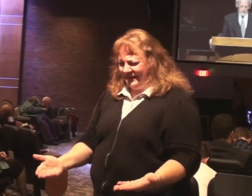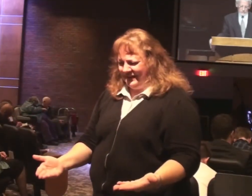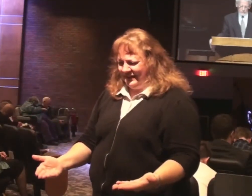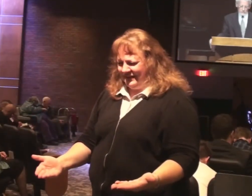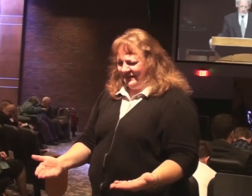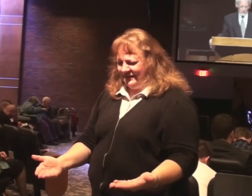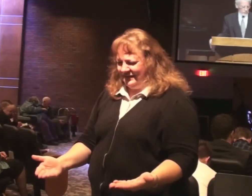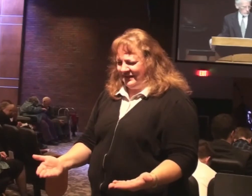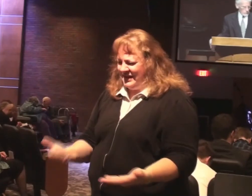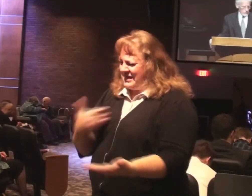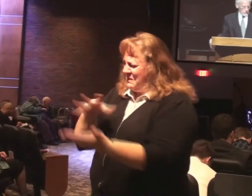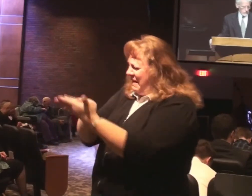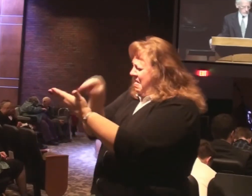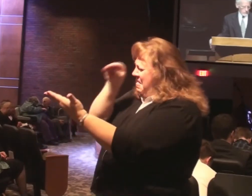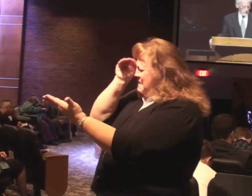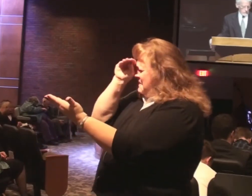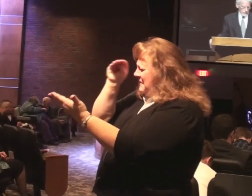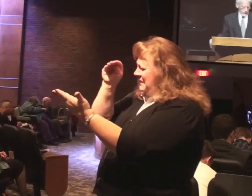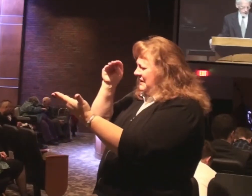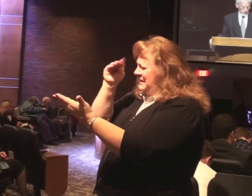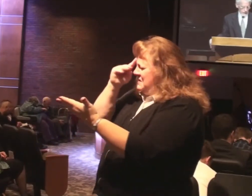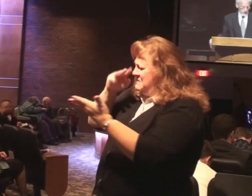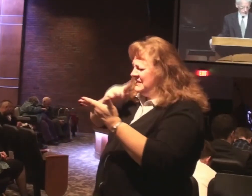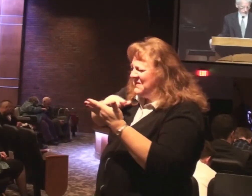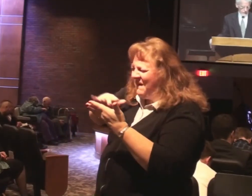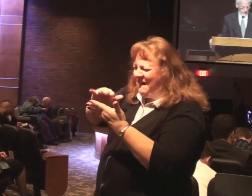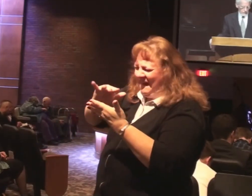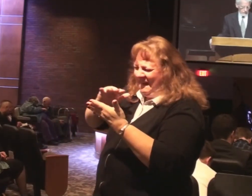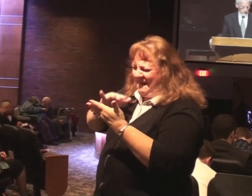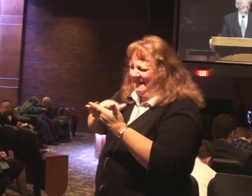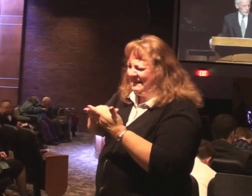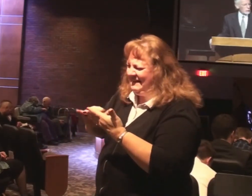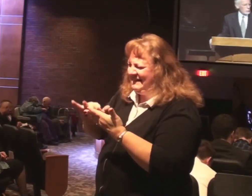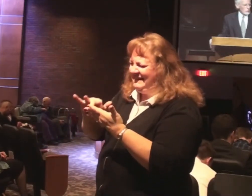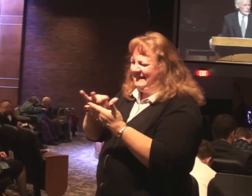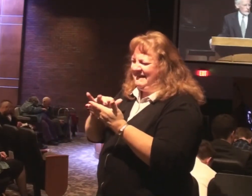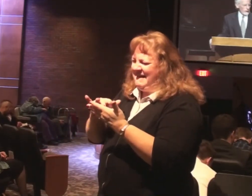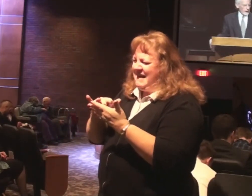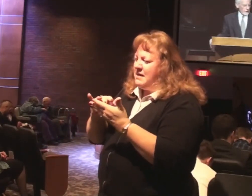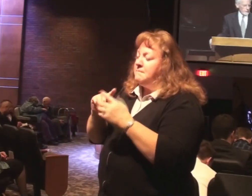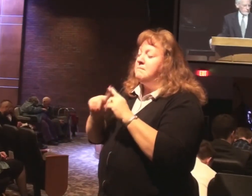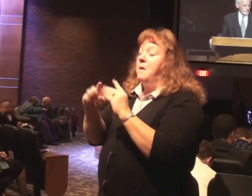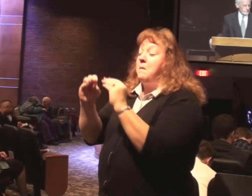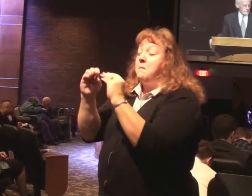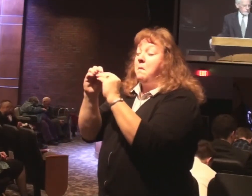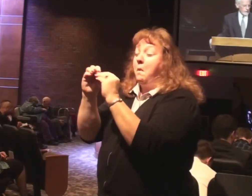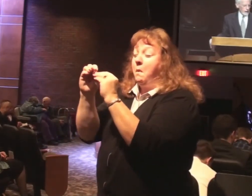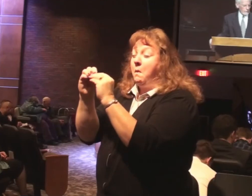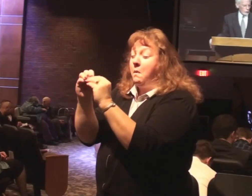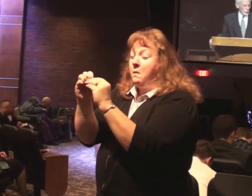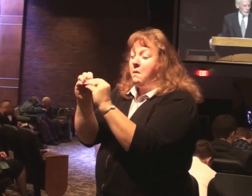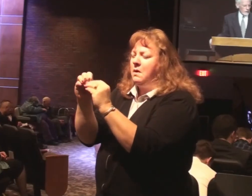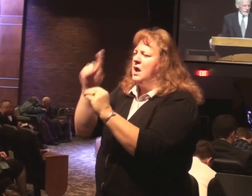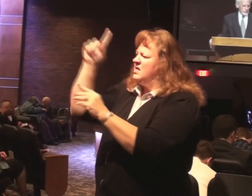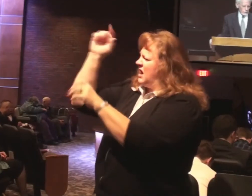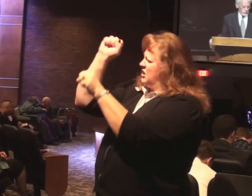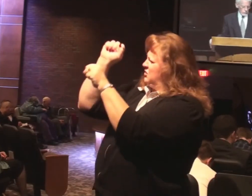To learn. To study. But to do more than that. To have you work in and through